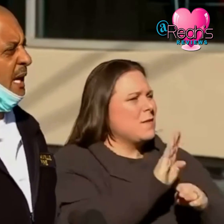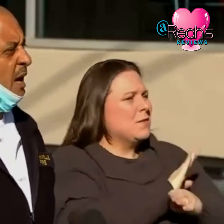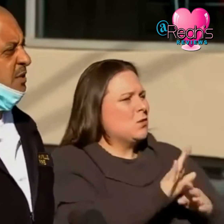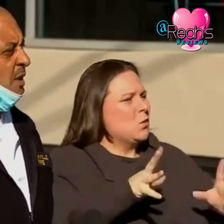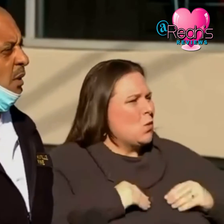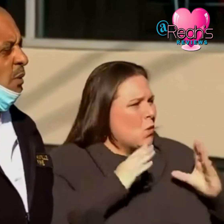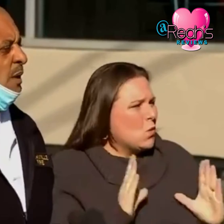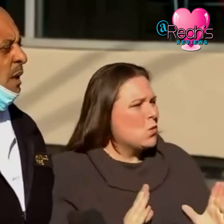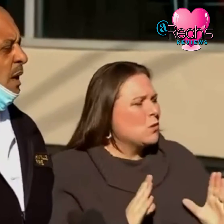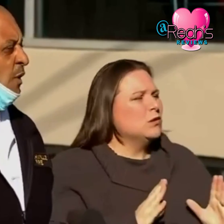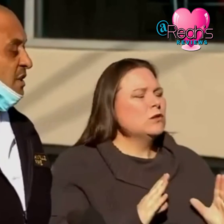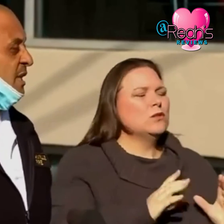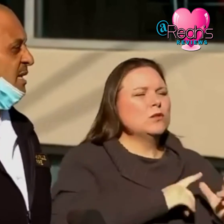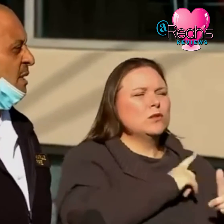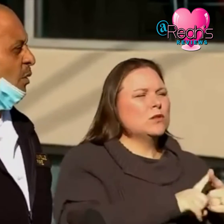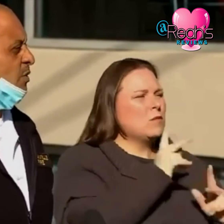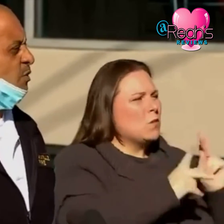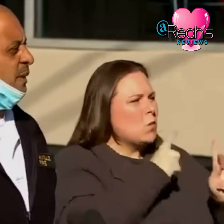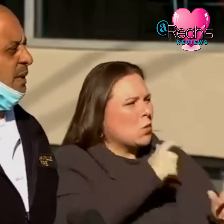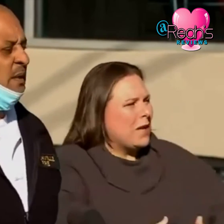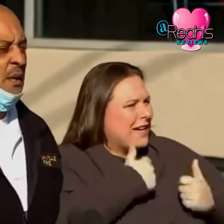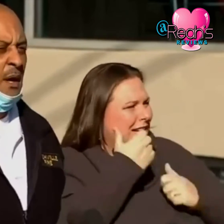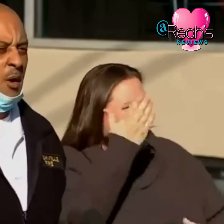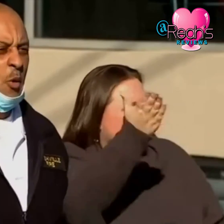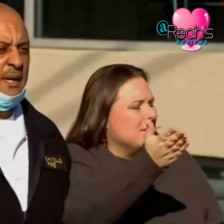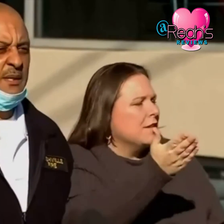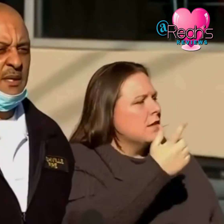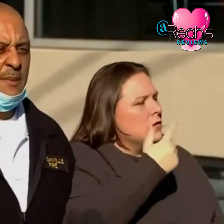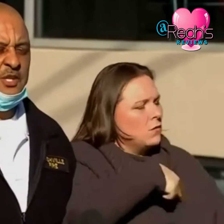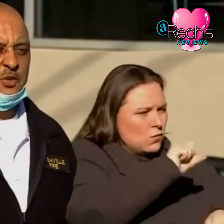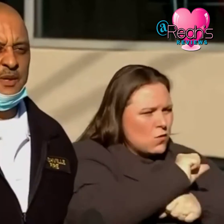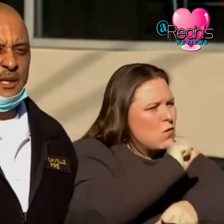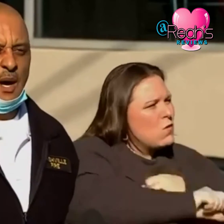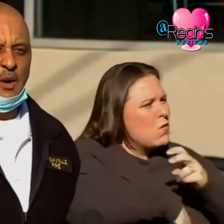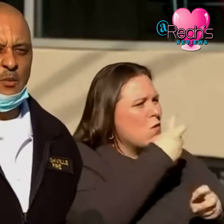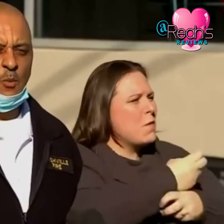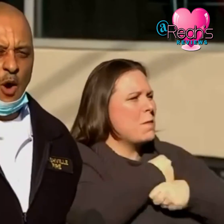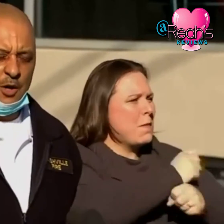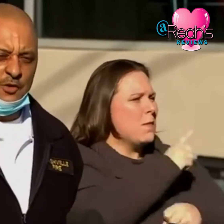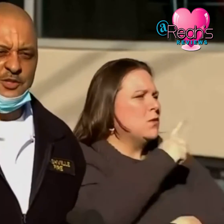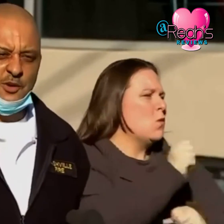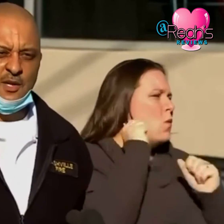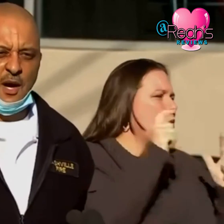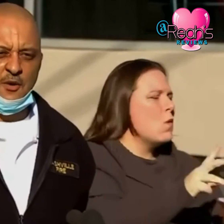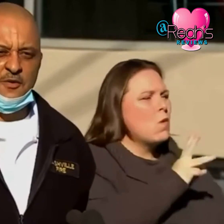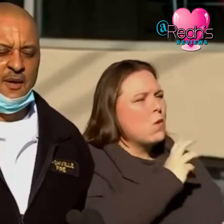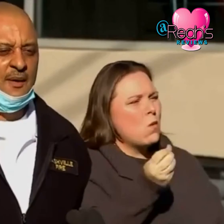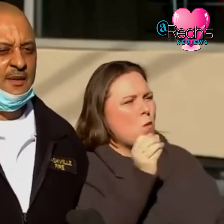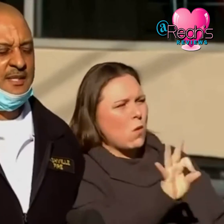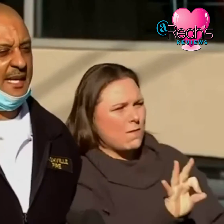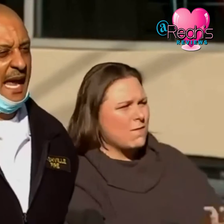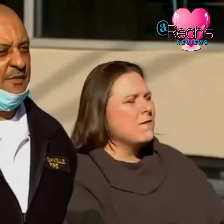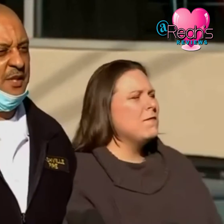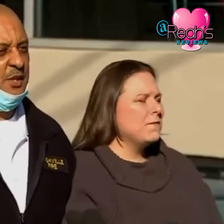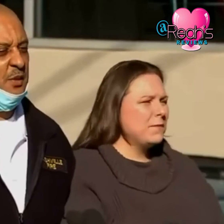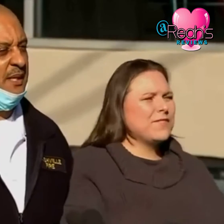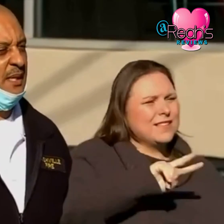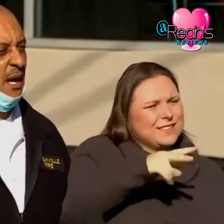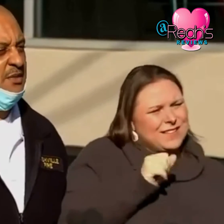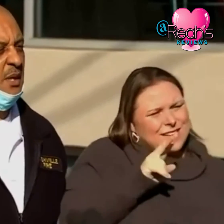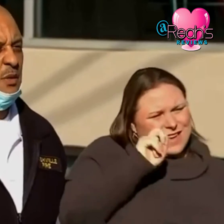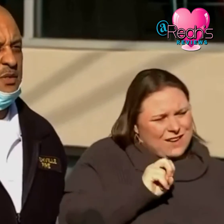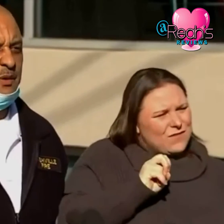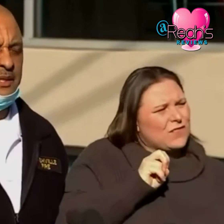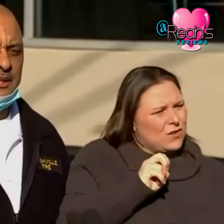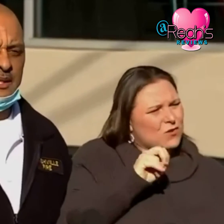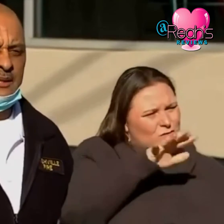and also residents owners we are working to make sure that all water is turned off second avenue and